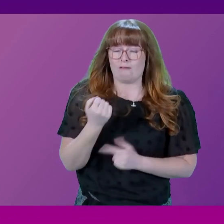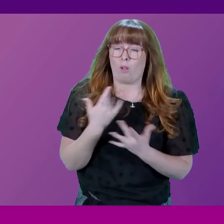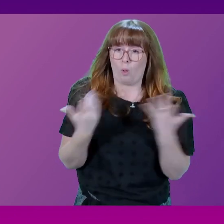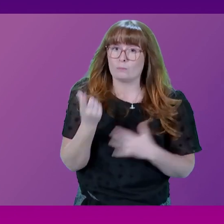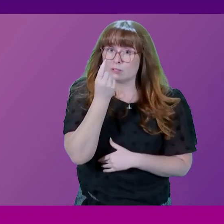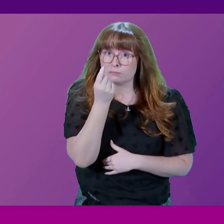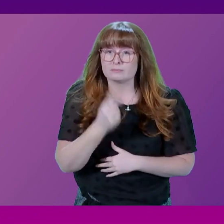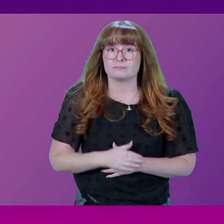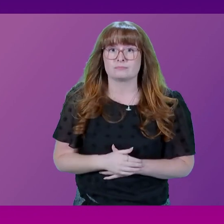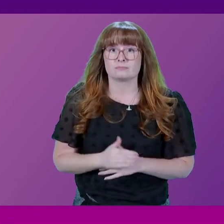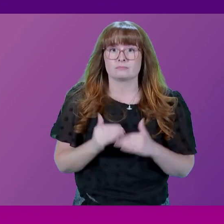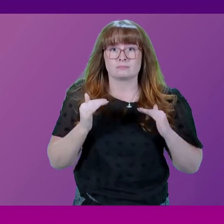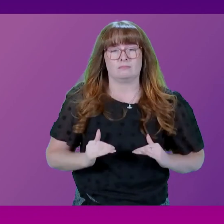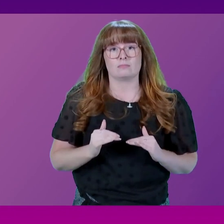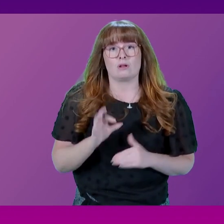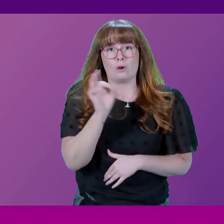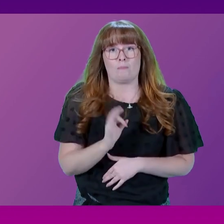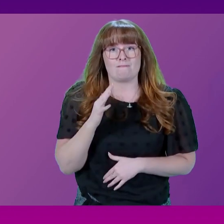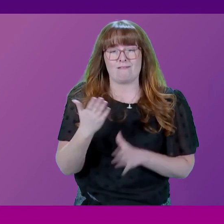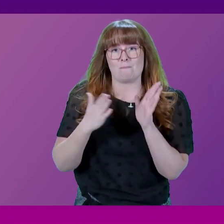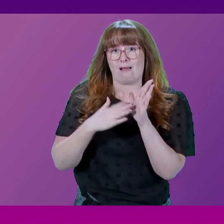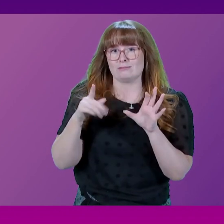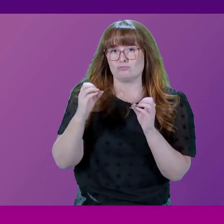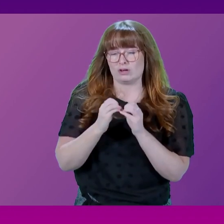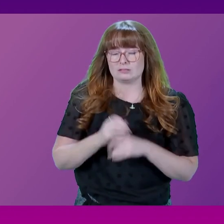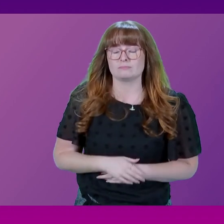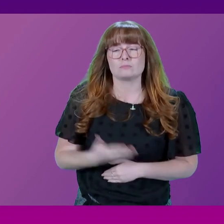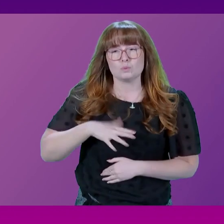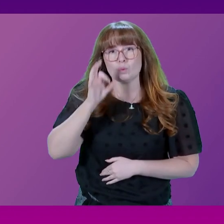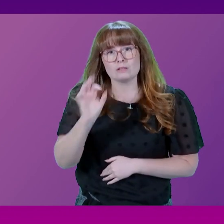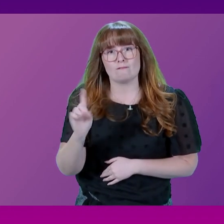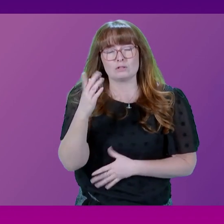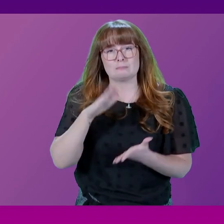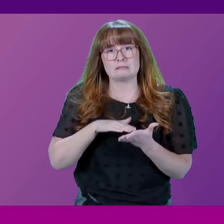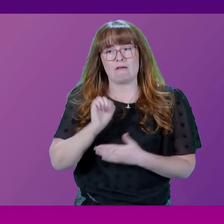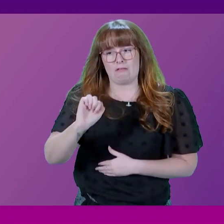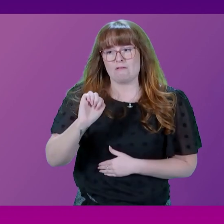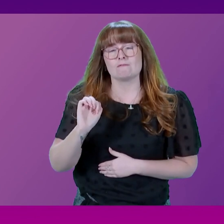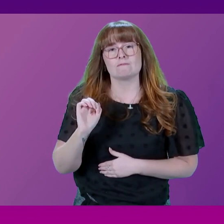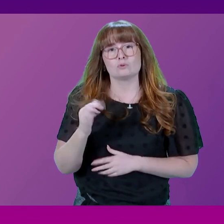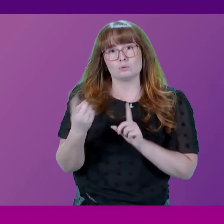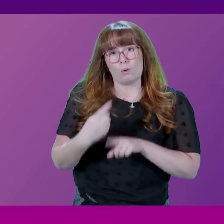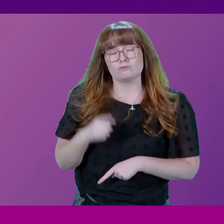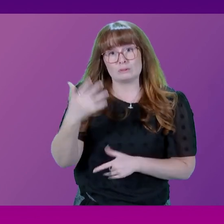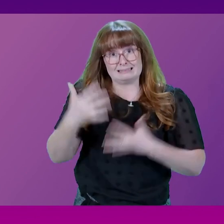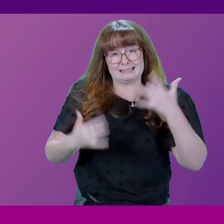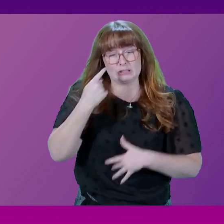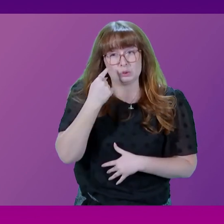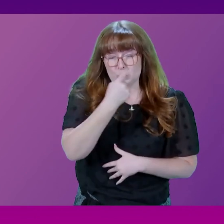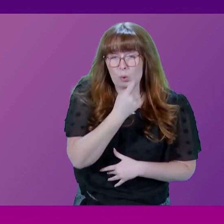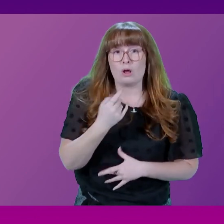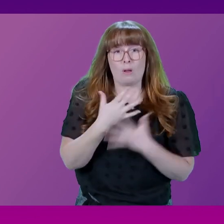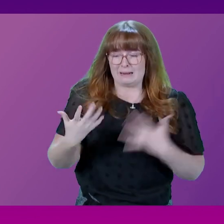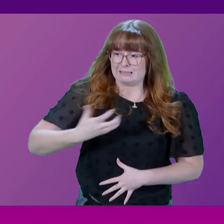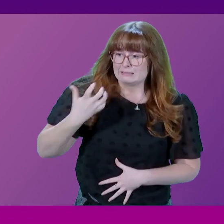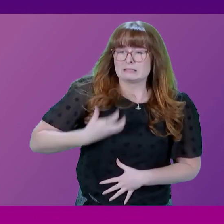Question number five, Miles Briggs. Thank you, President and Officer. To ask the First Minister what the Scottish Government's response is to statistics reportedly showing that the number of